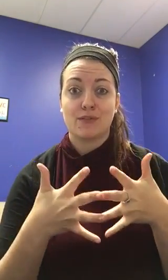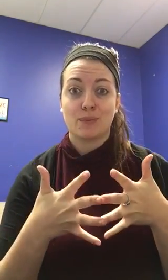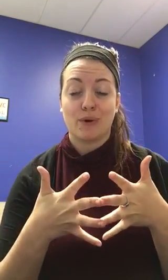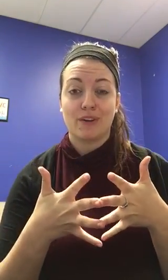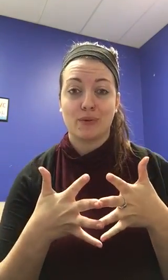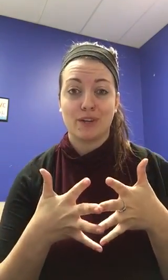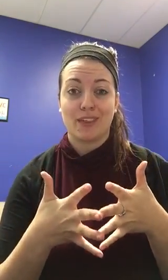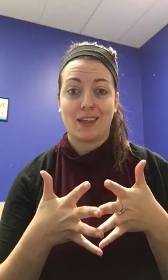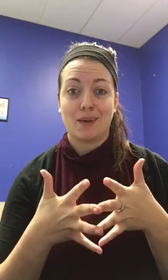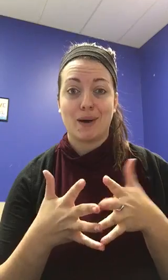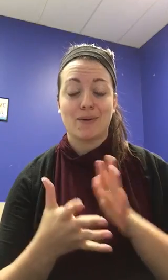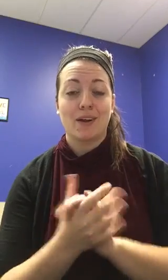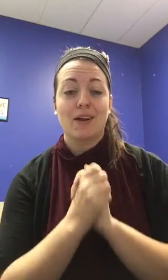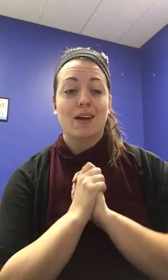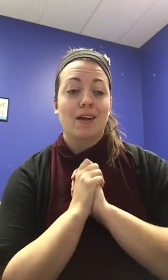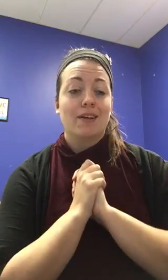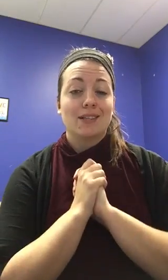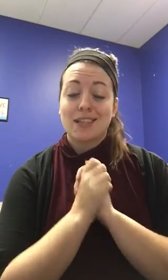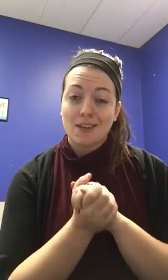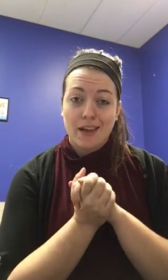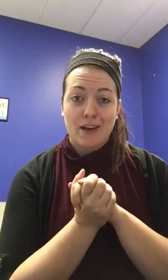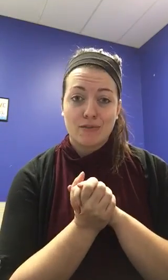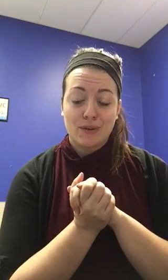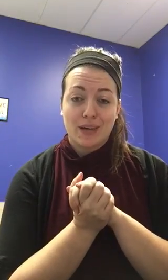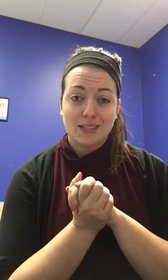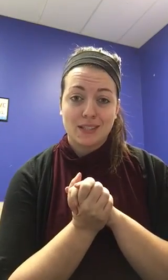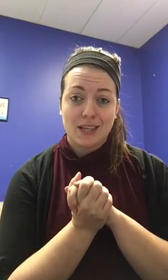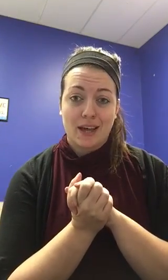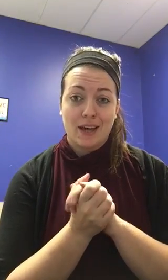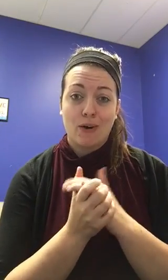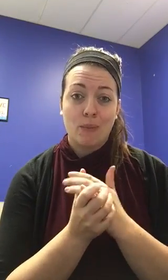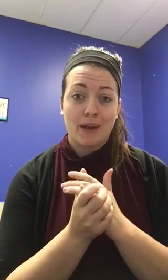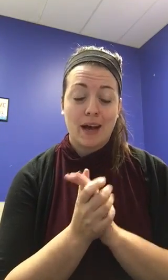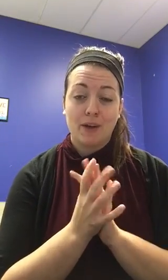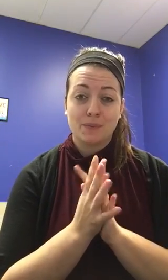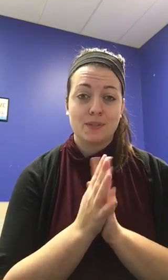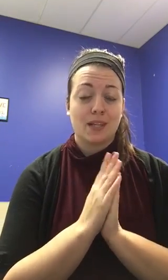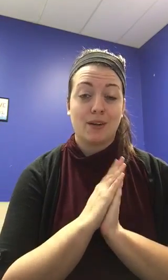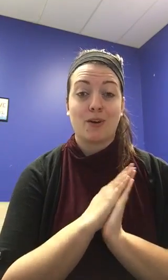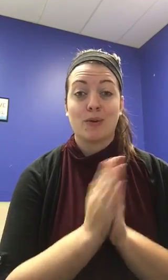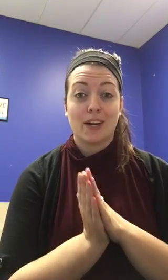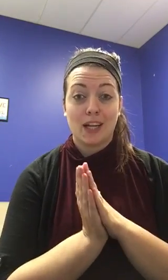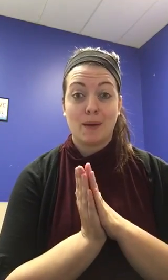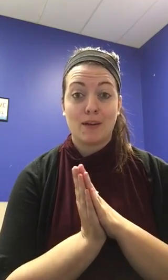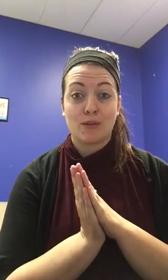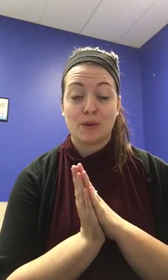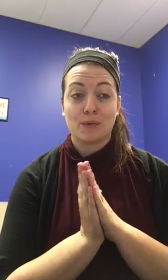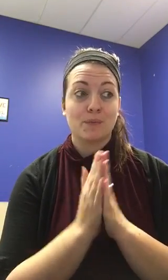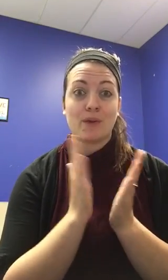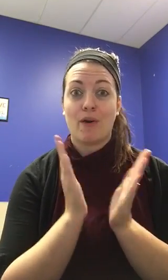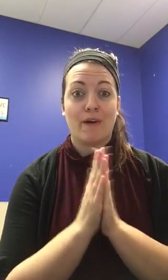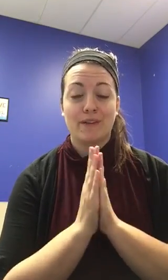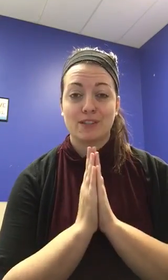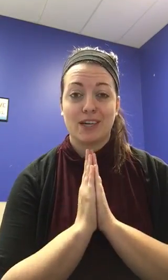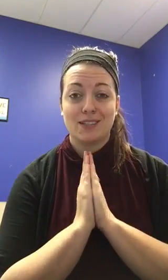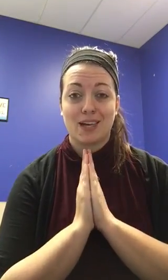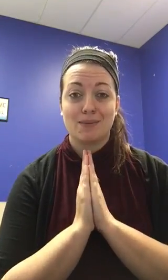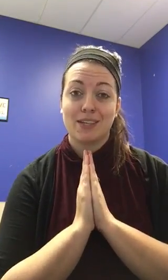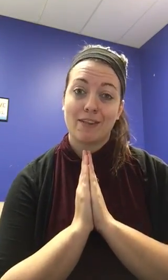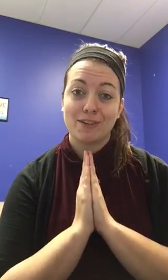a different part of what you're thinking about. So that's all I have for you guys today. I hope it helps, and, you know, we're going to keep getting through all this crazy time together.